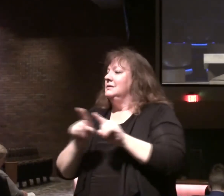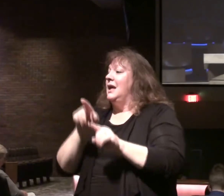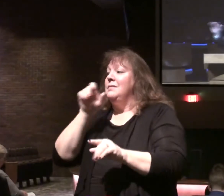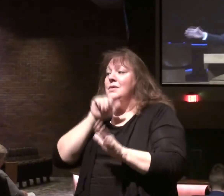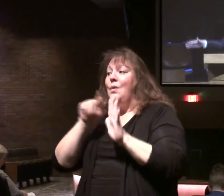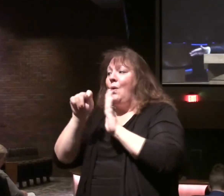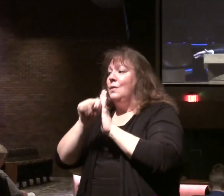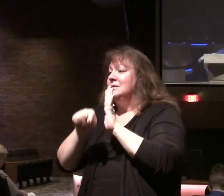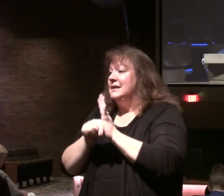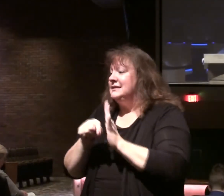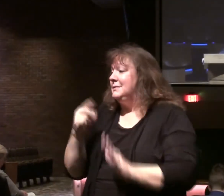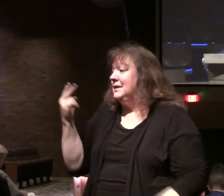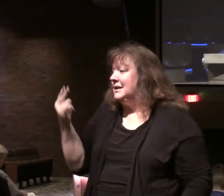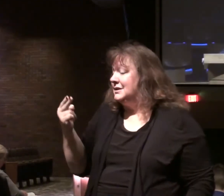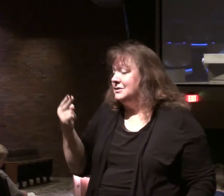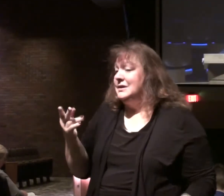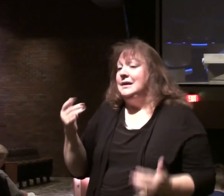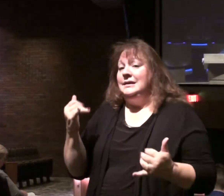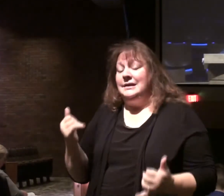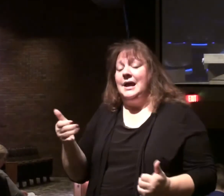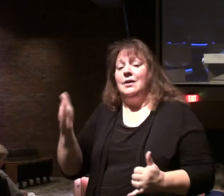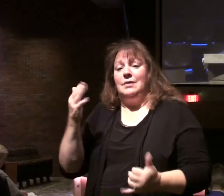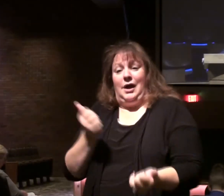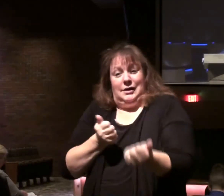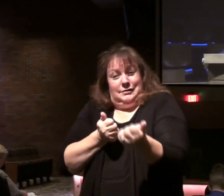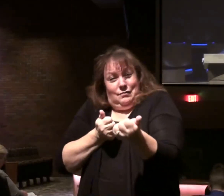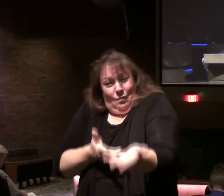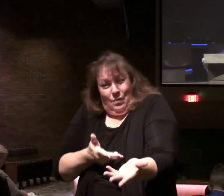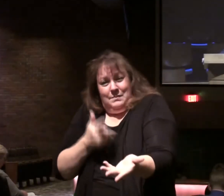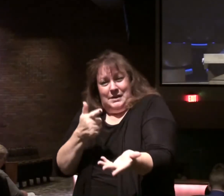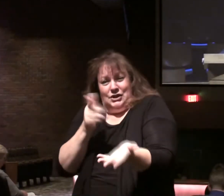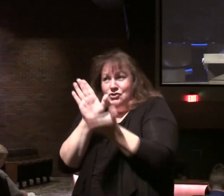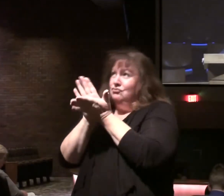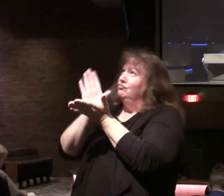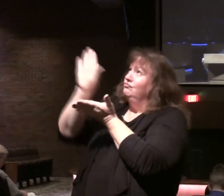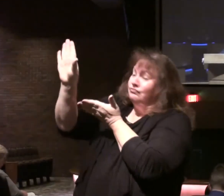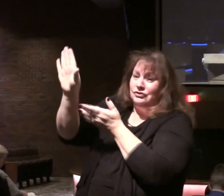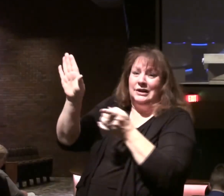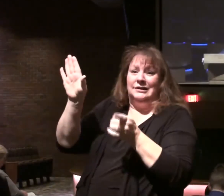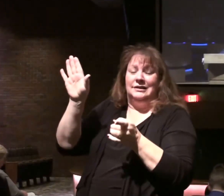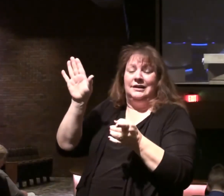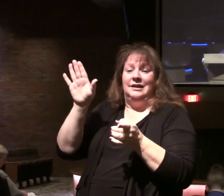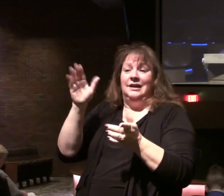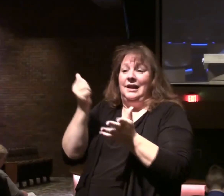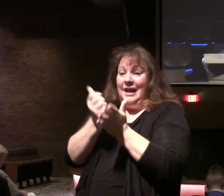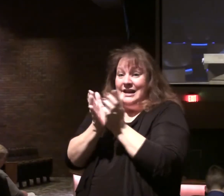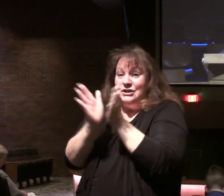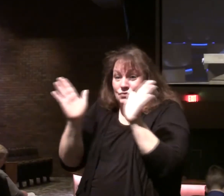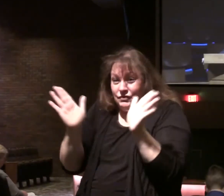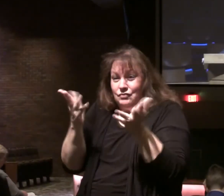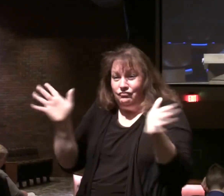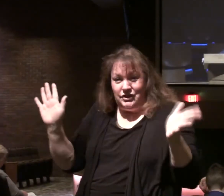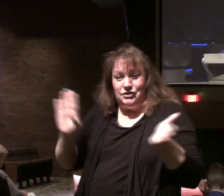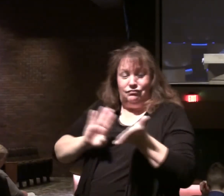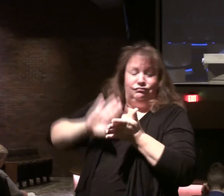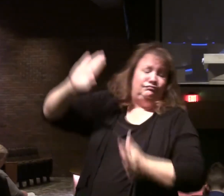history, so now he is bringing on them because of their rejection of their Messiah and crucifixion of him.